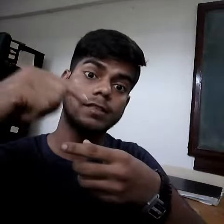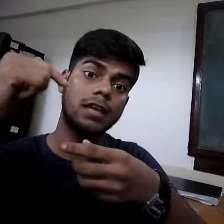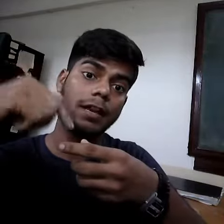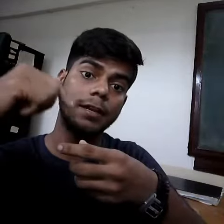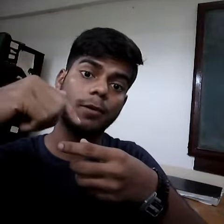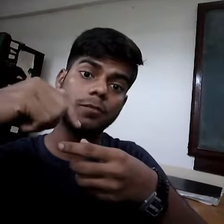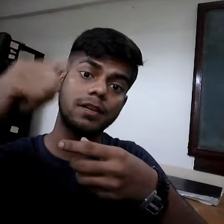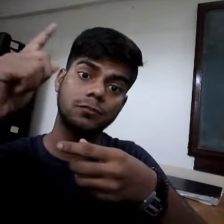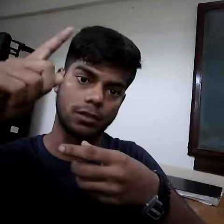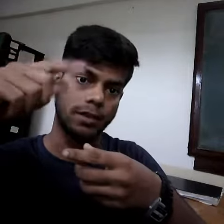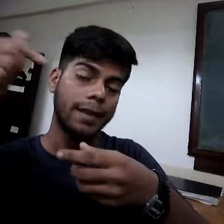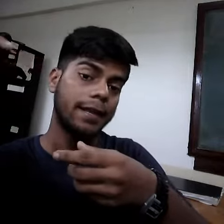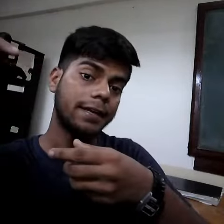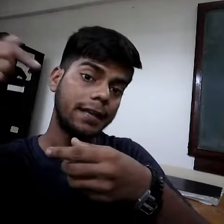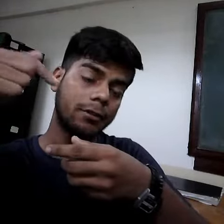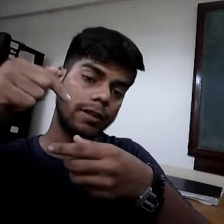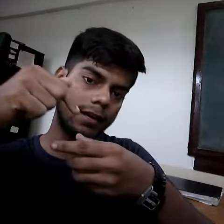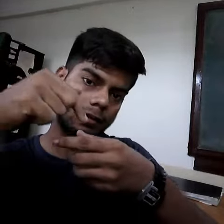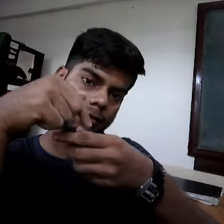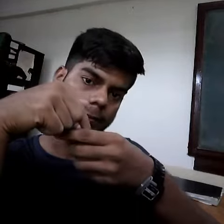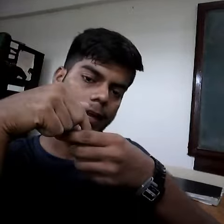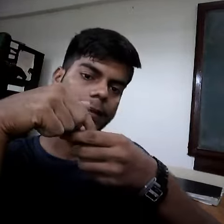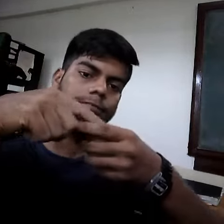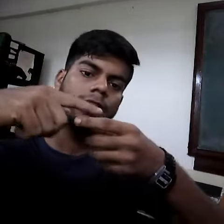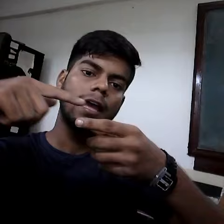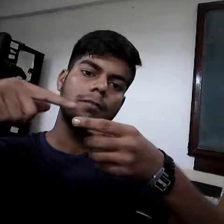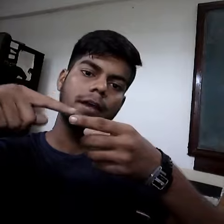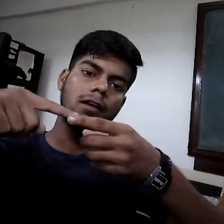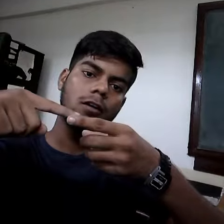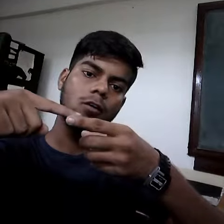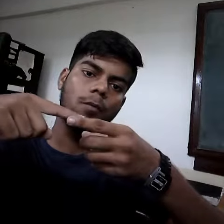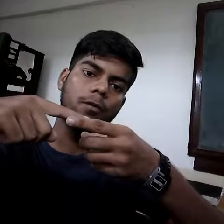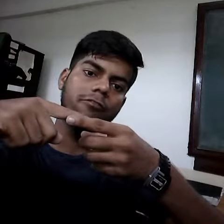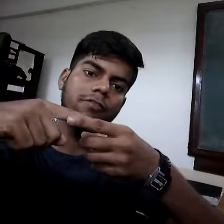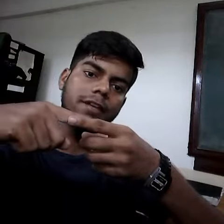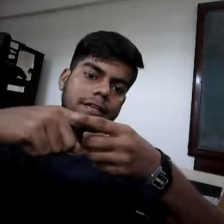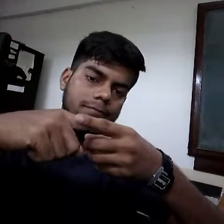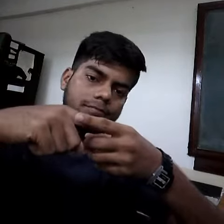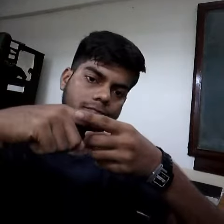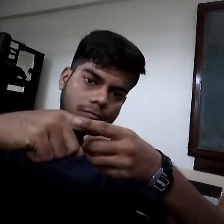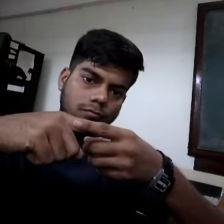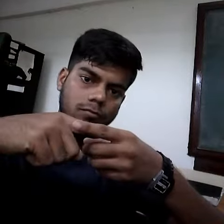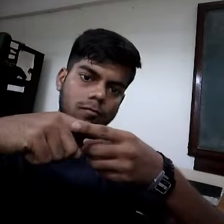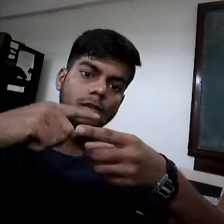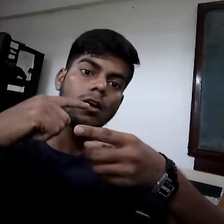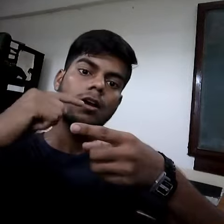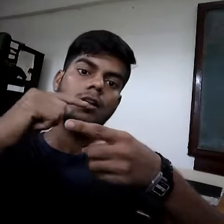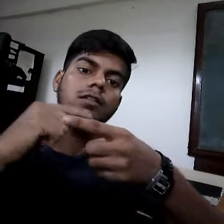as RNA polymerase 1, enter into that site and make a copy of it. The,